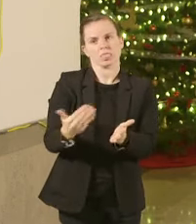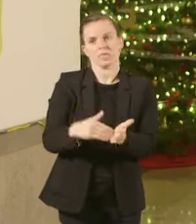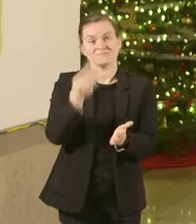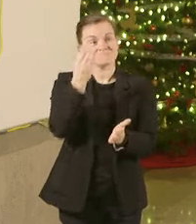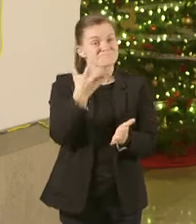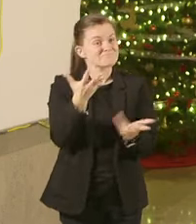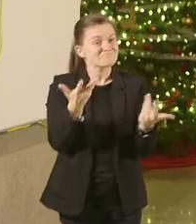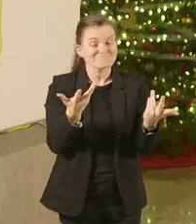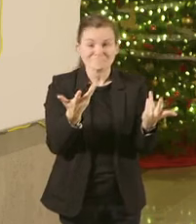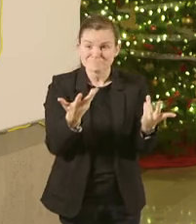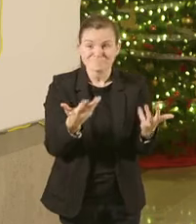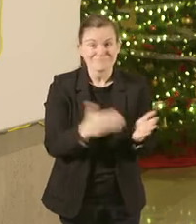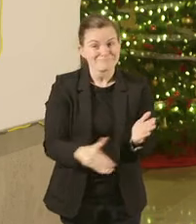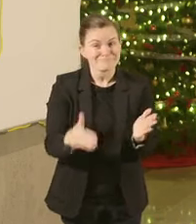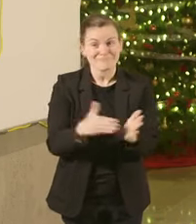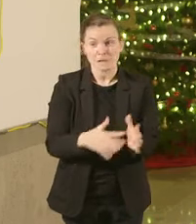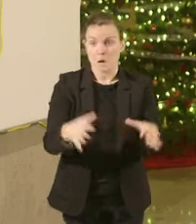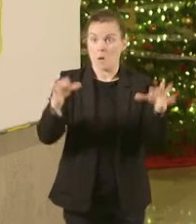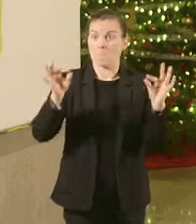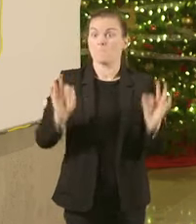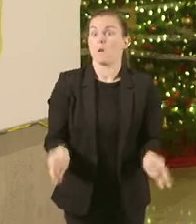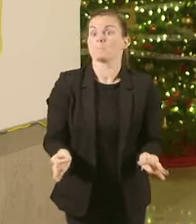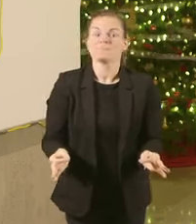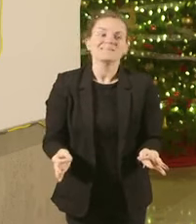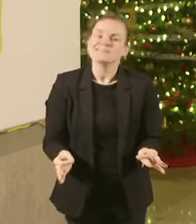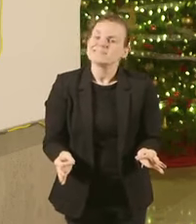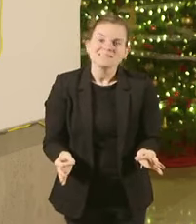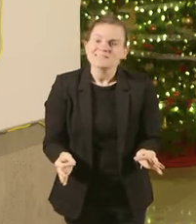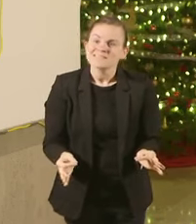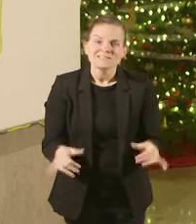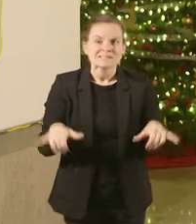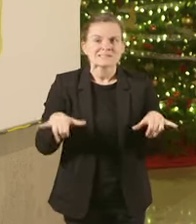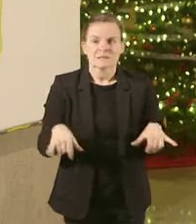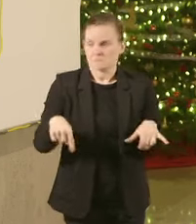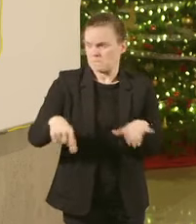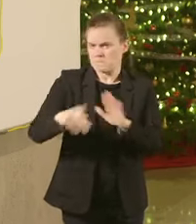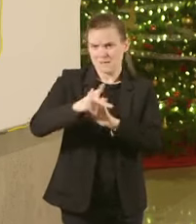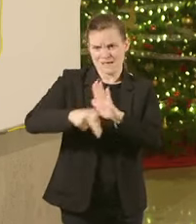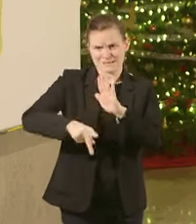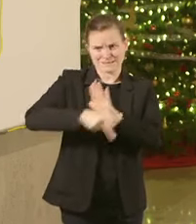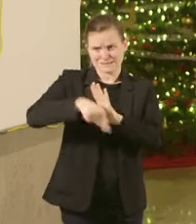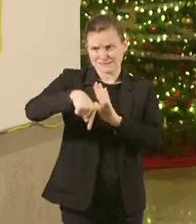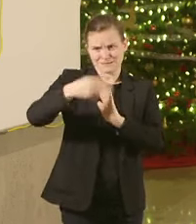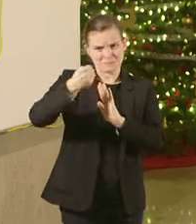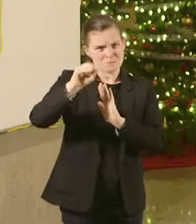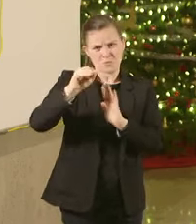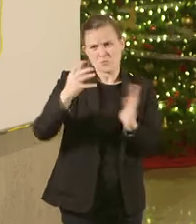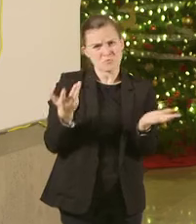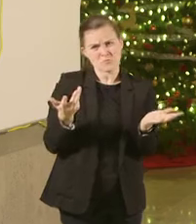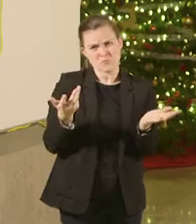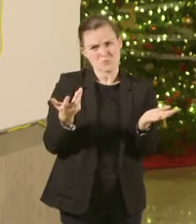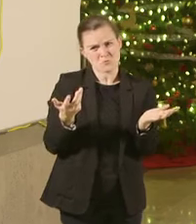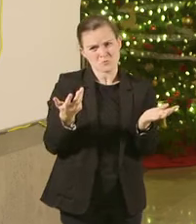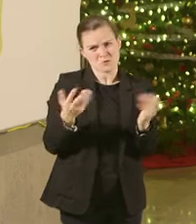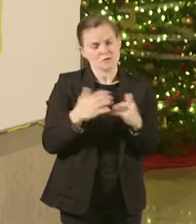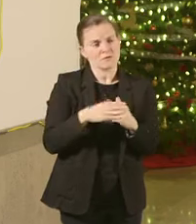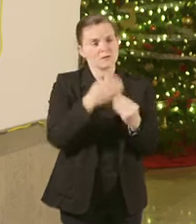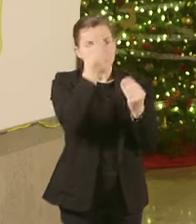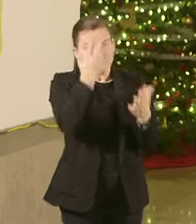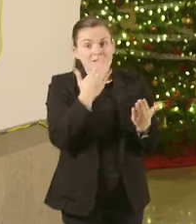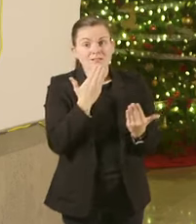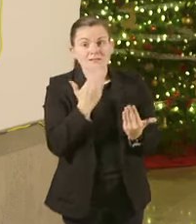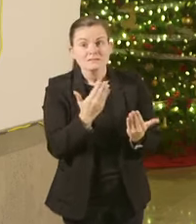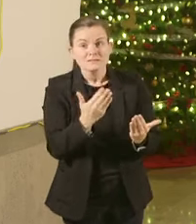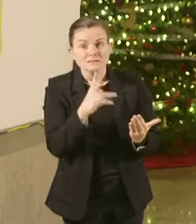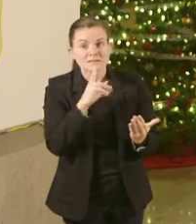changed with what I'm how the policy I'm going to be in the state of Missouri I think again, I'm going to go back to Thanksgiving holiday when we asked people to